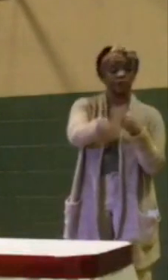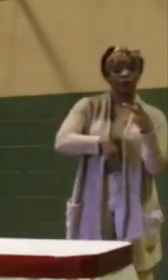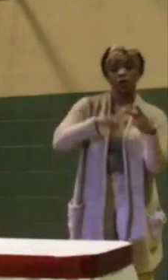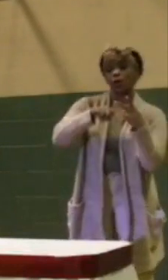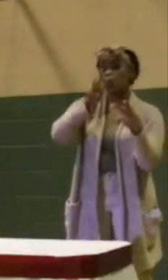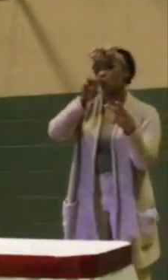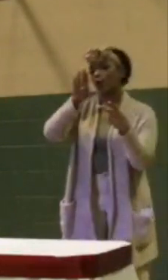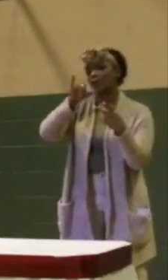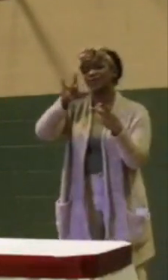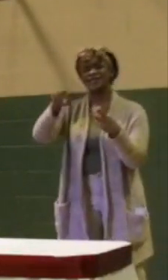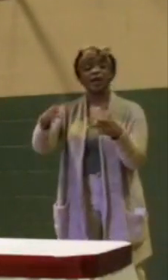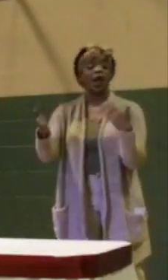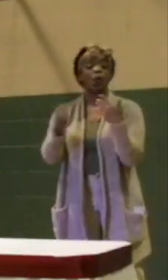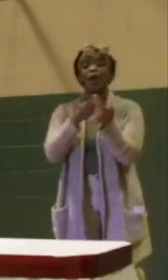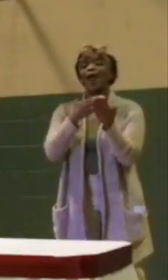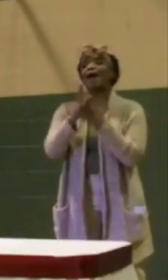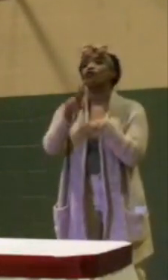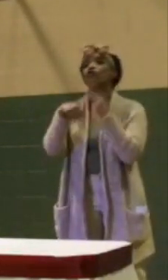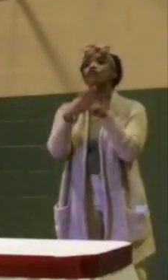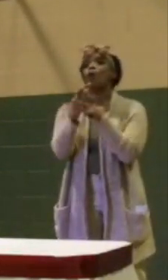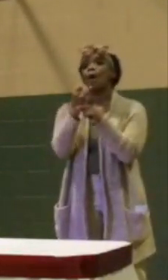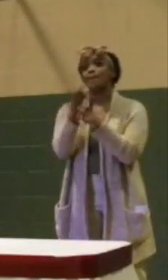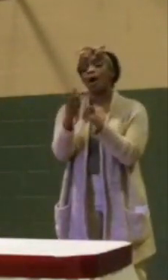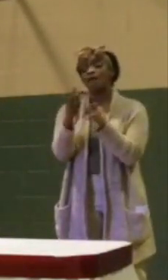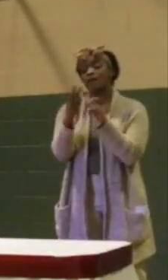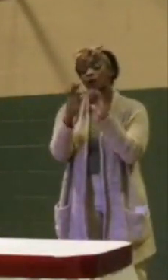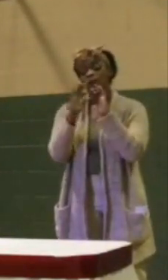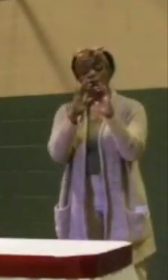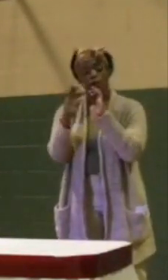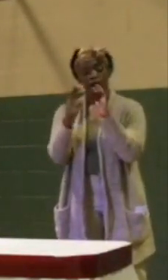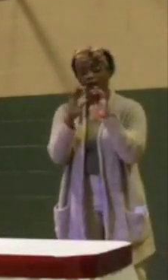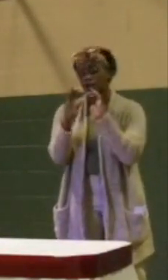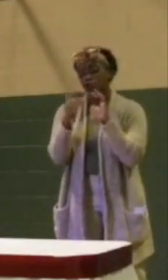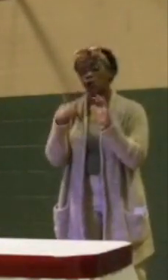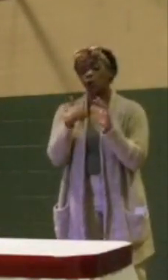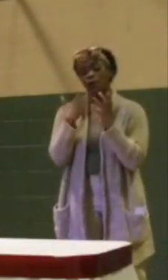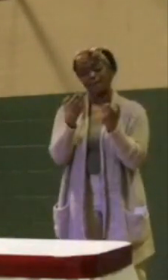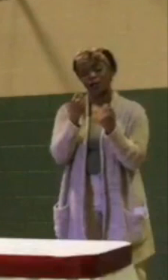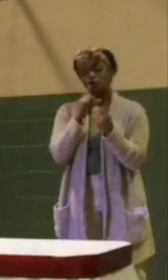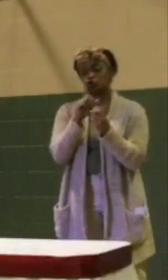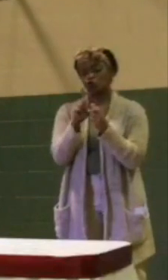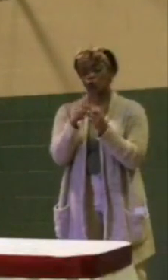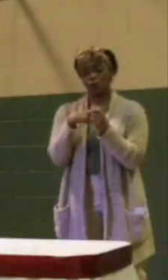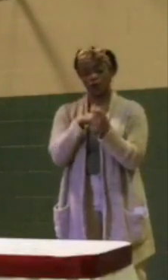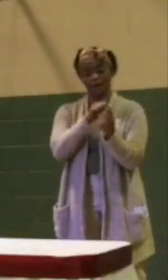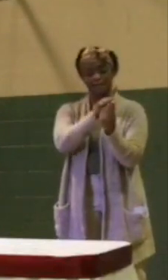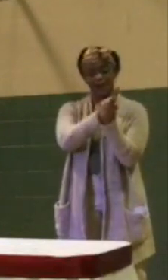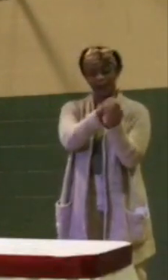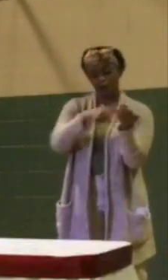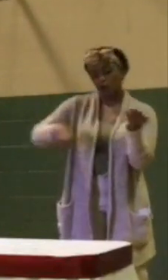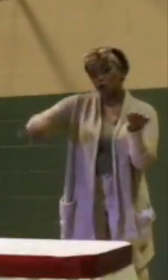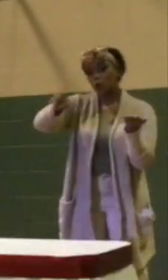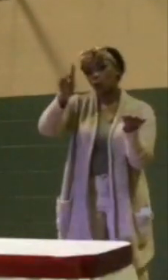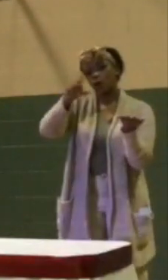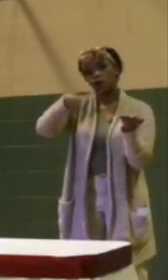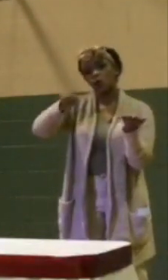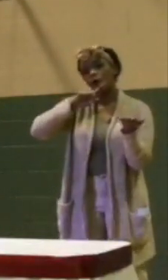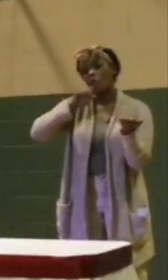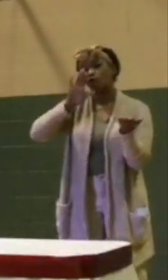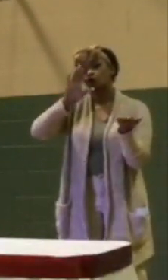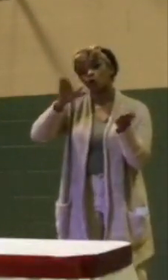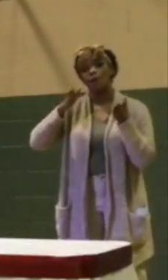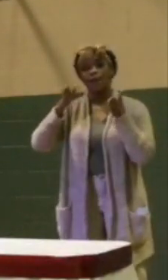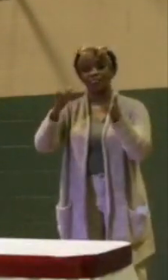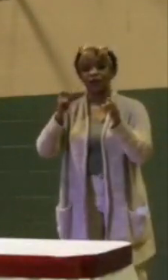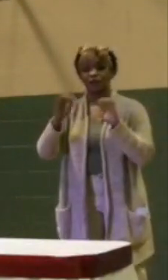on whatever form of method of communication. We need to make sure that we're meeting people where they are for whatever method of communication that may be. One of the